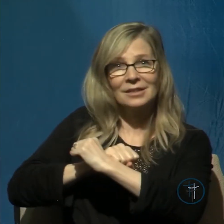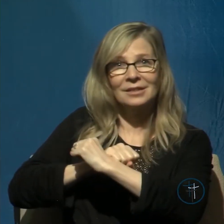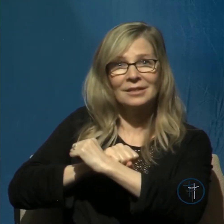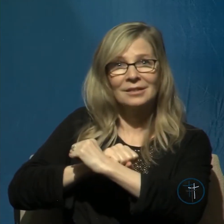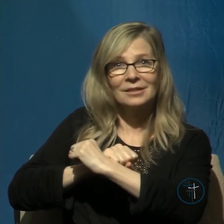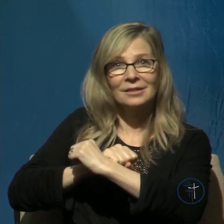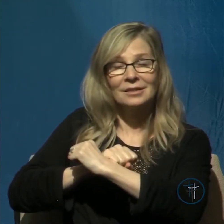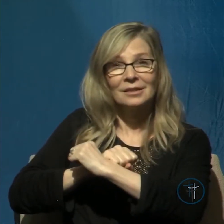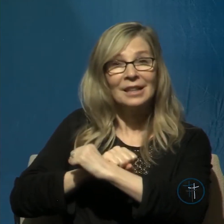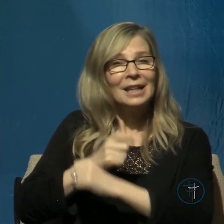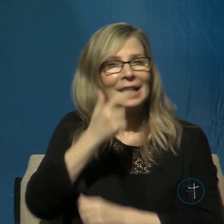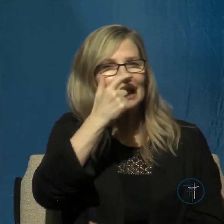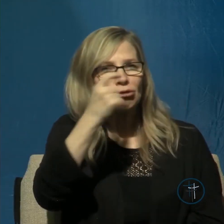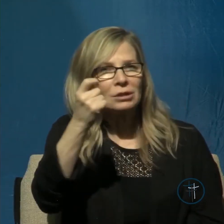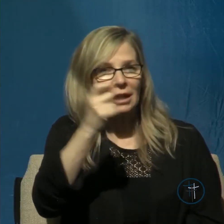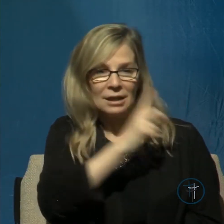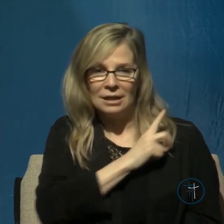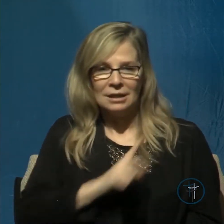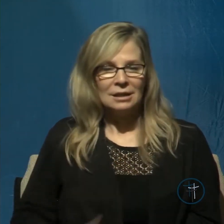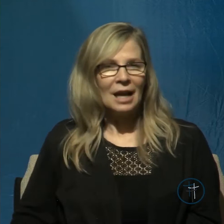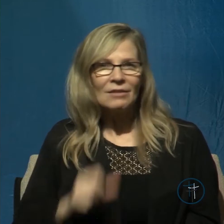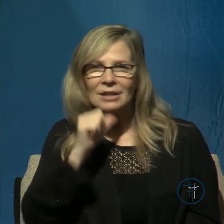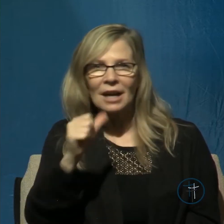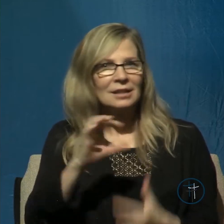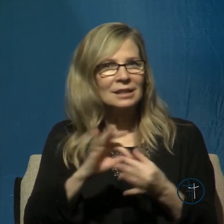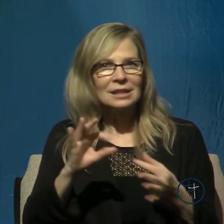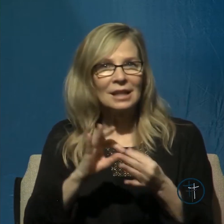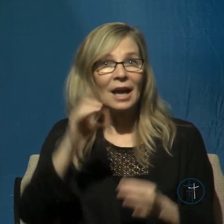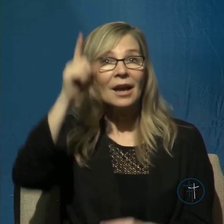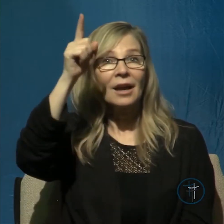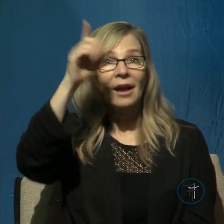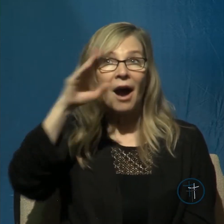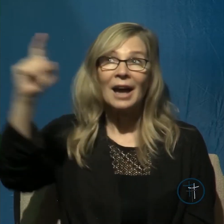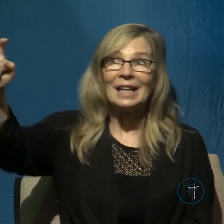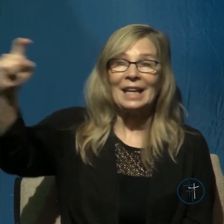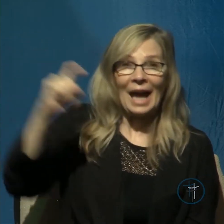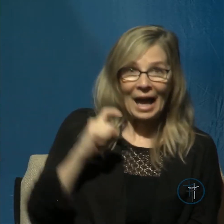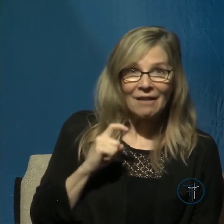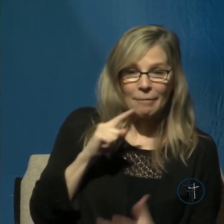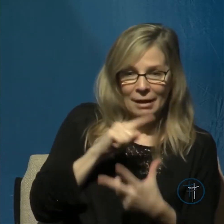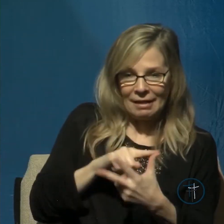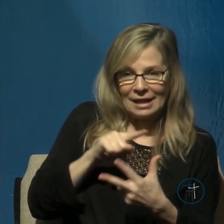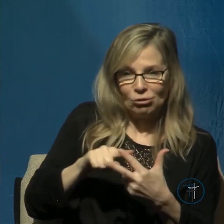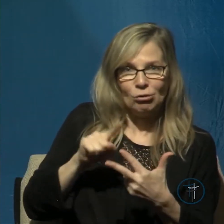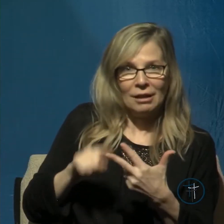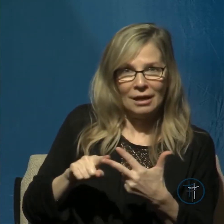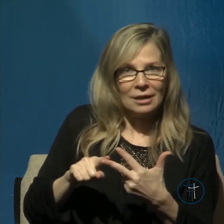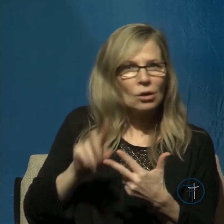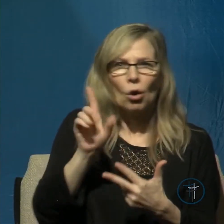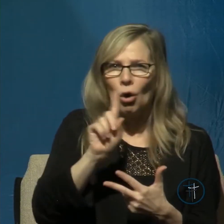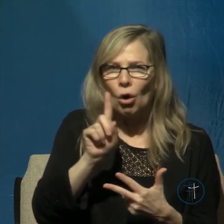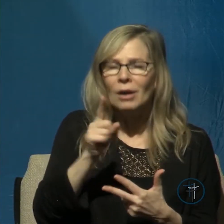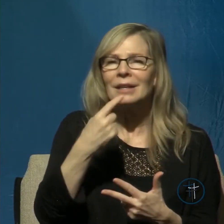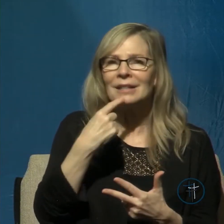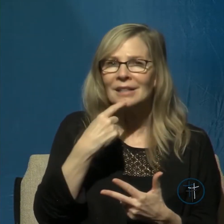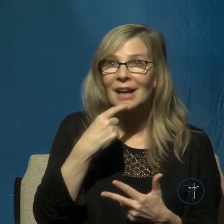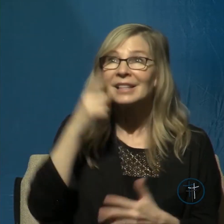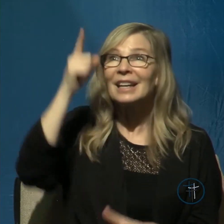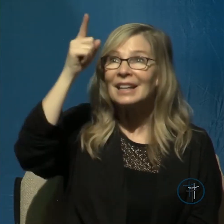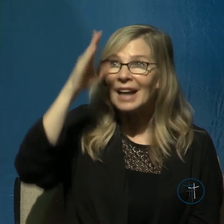him these three things, light, salvation, and defense. He says that God is all of these to him,